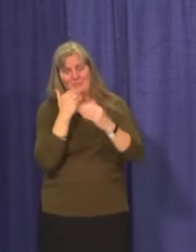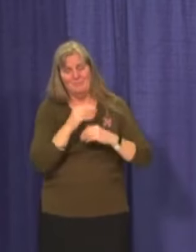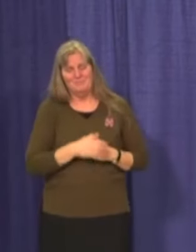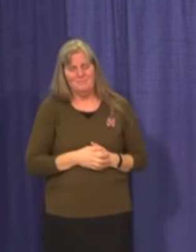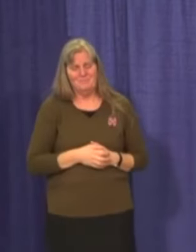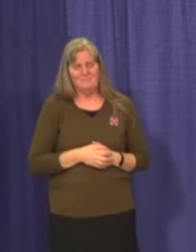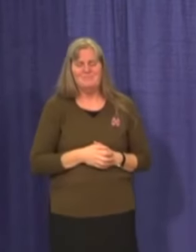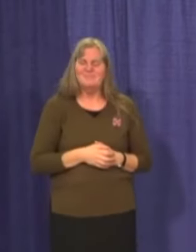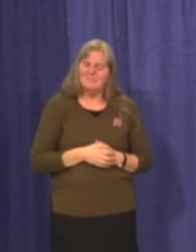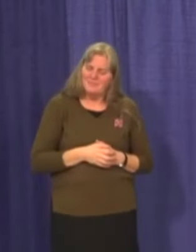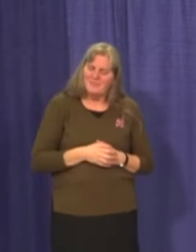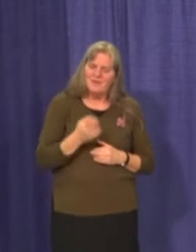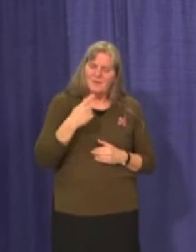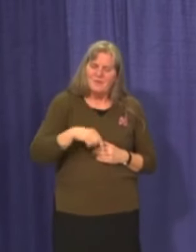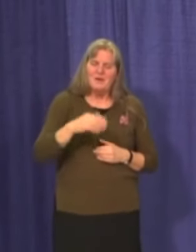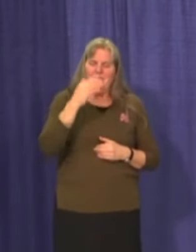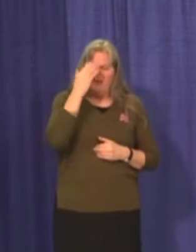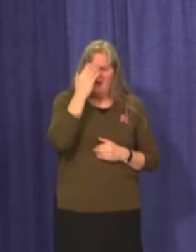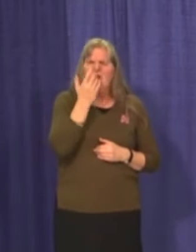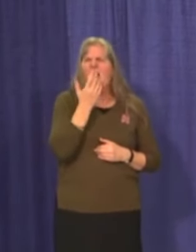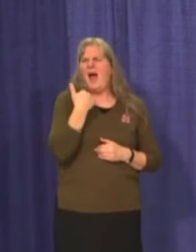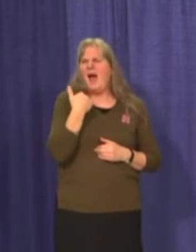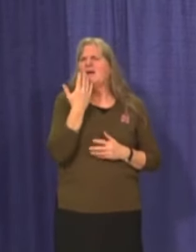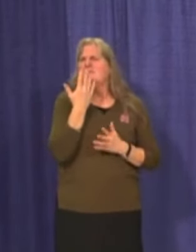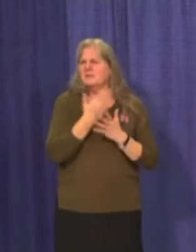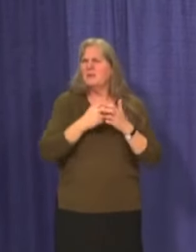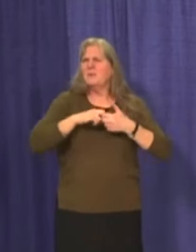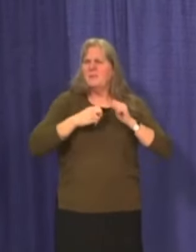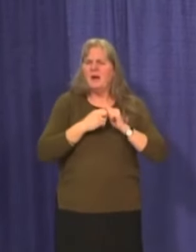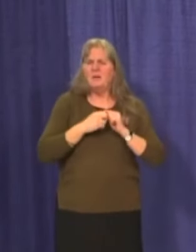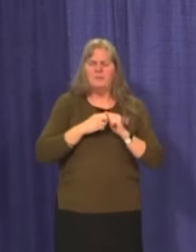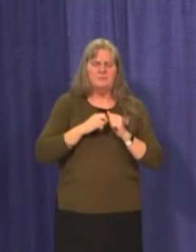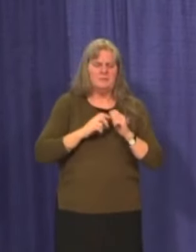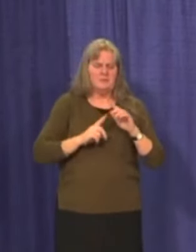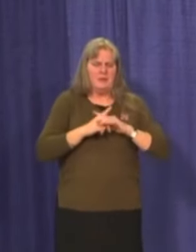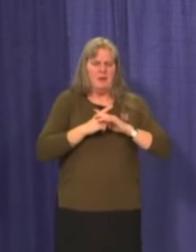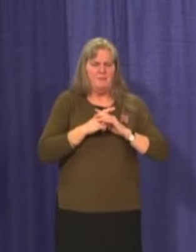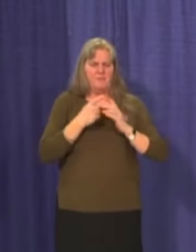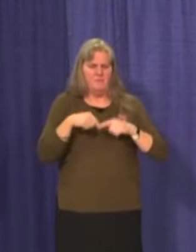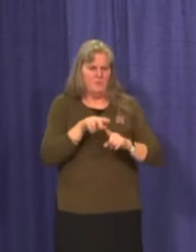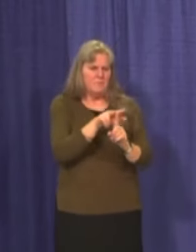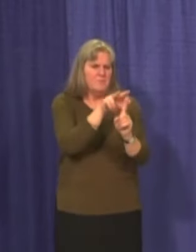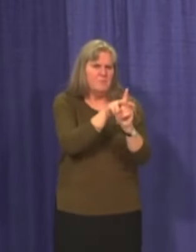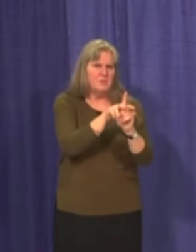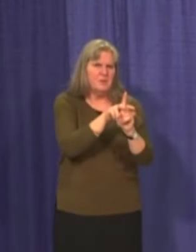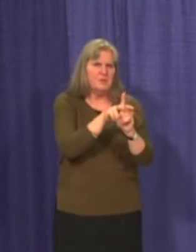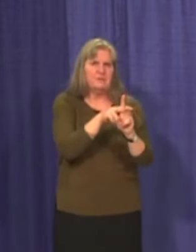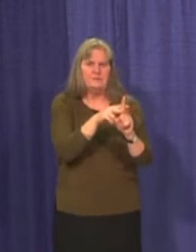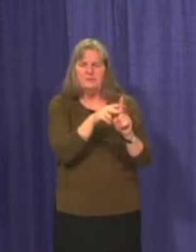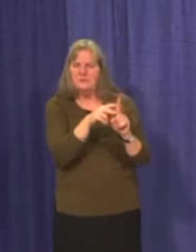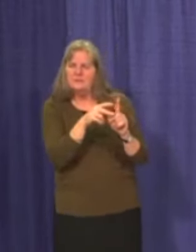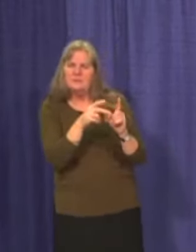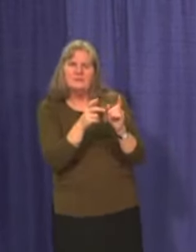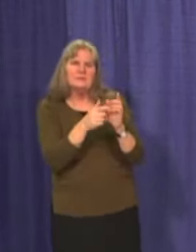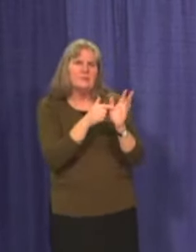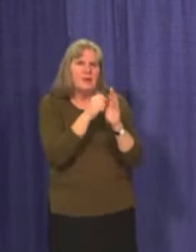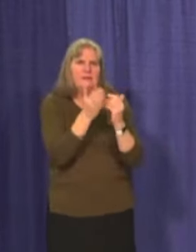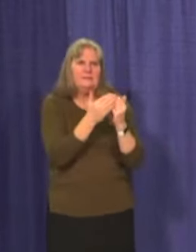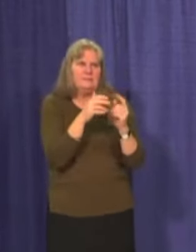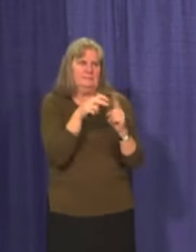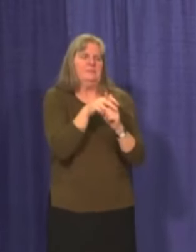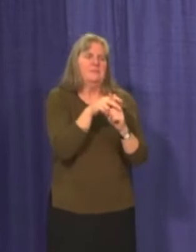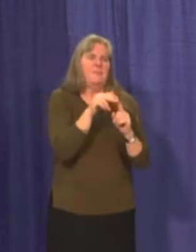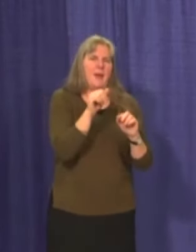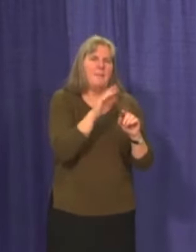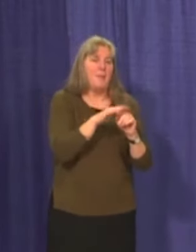Yes, we all know there have been glitches in booking. While it has been challenging at times to recognize and correct those glitches, the